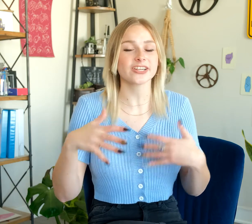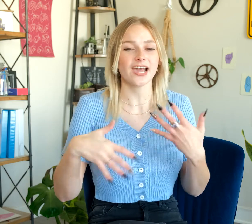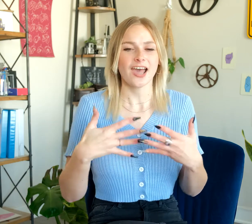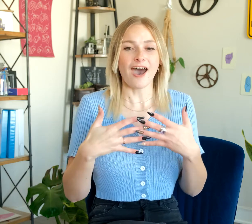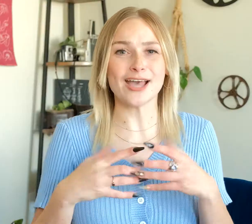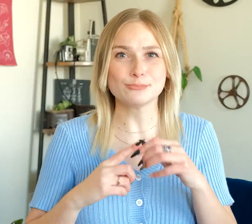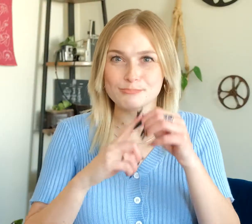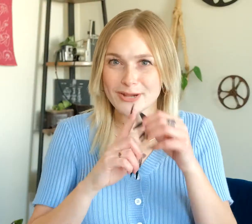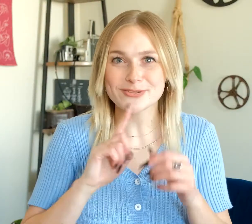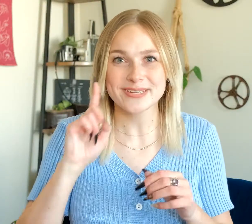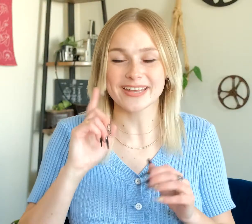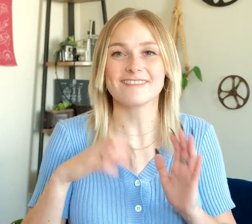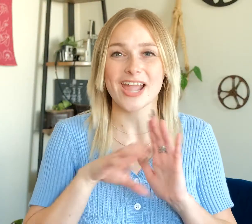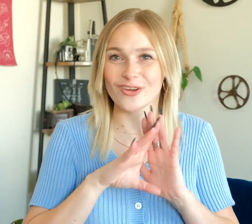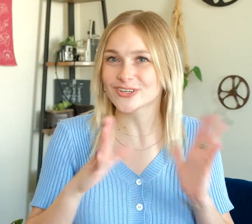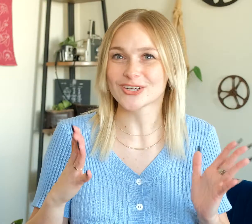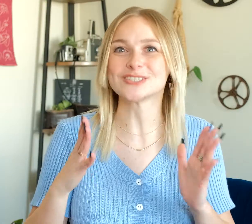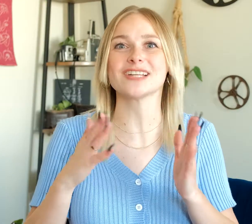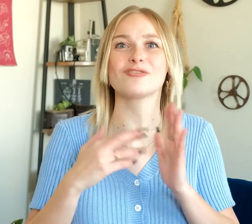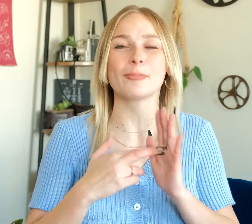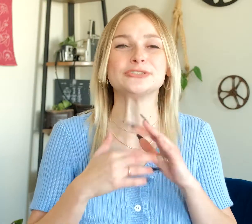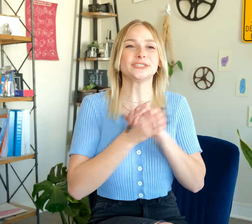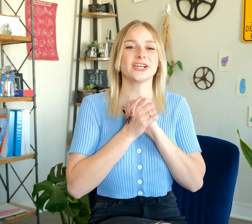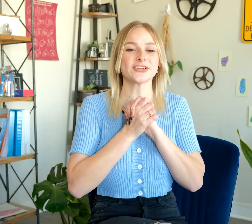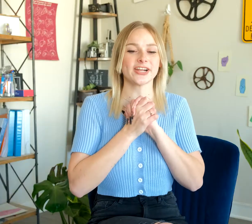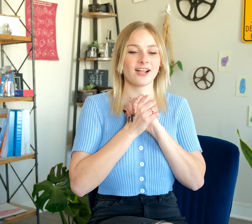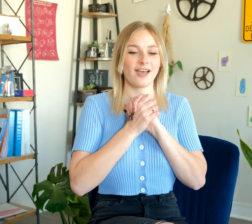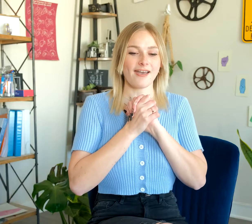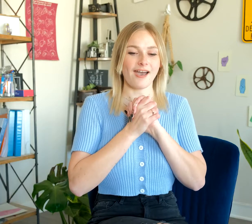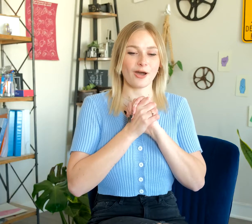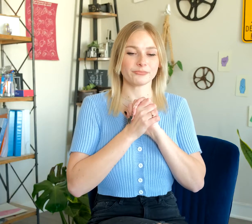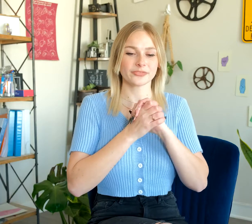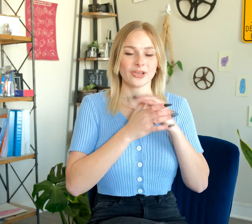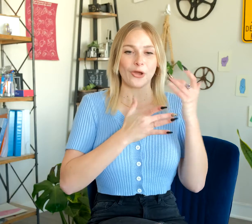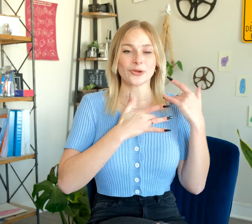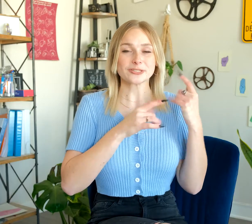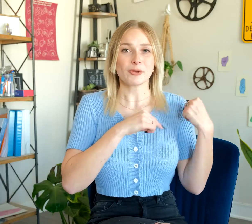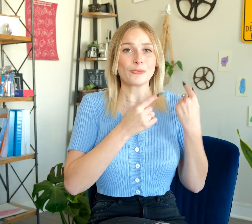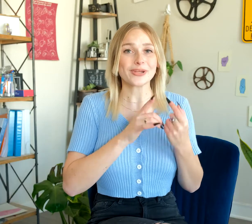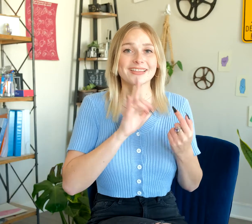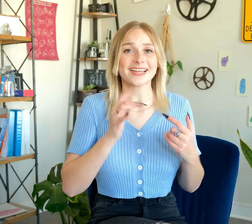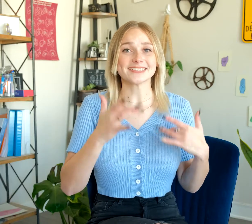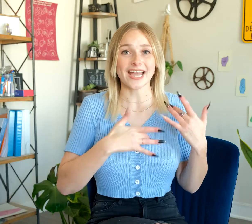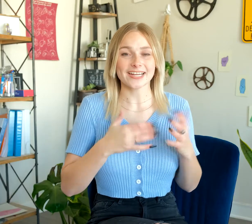especially deaf characters and representation, which has been really exciting,